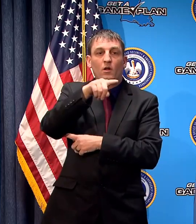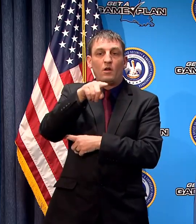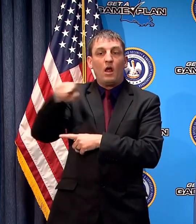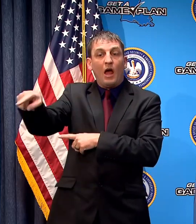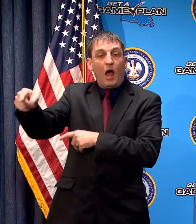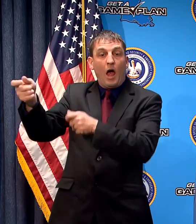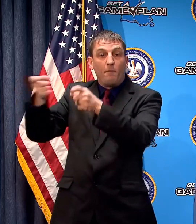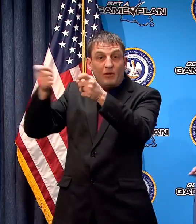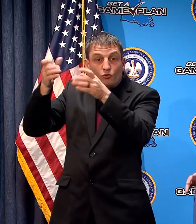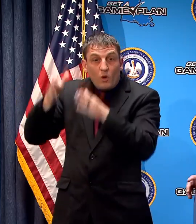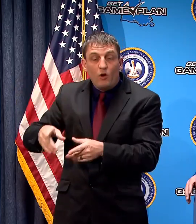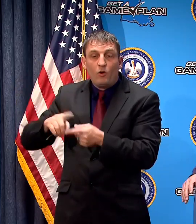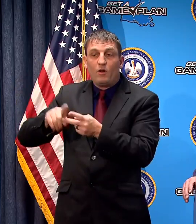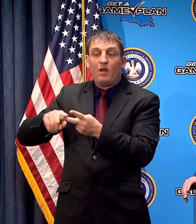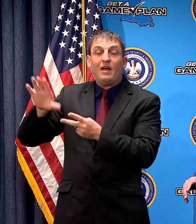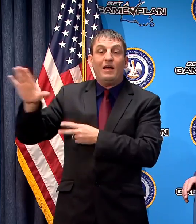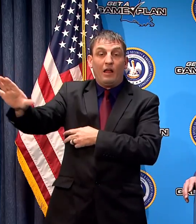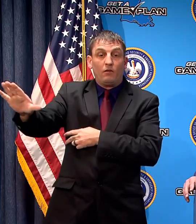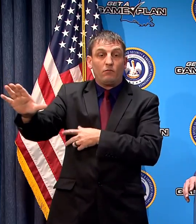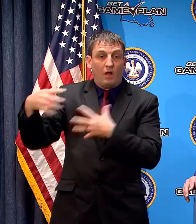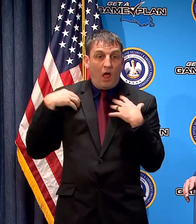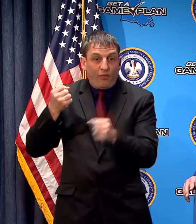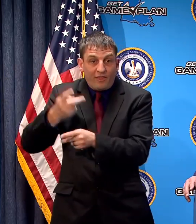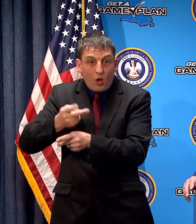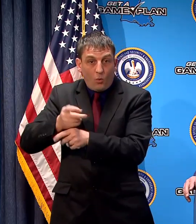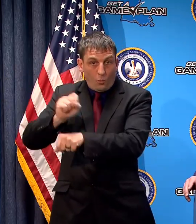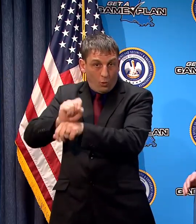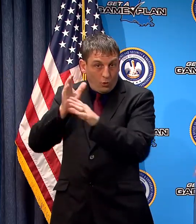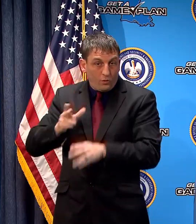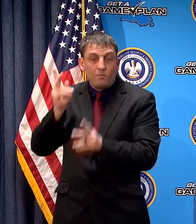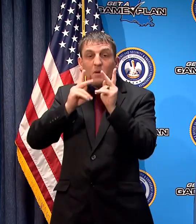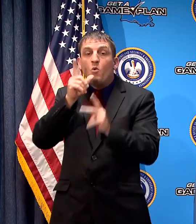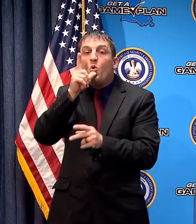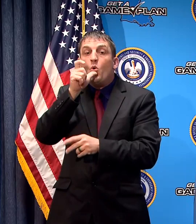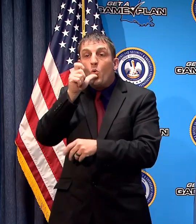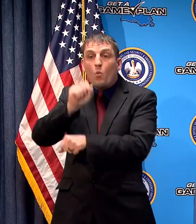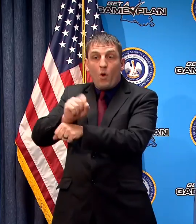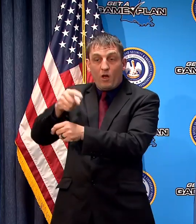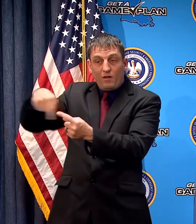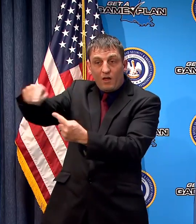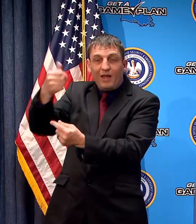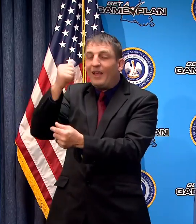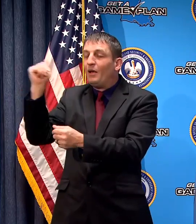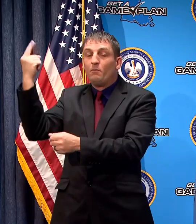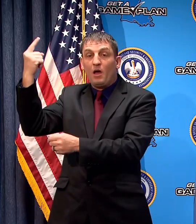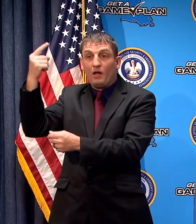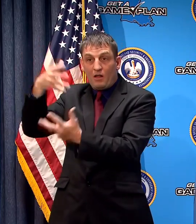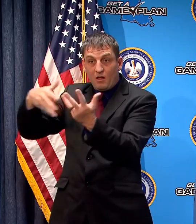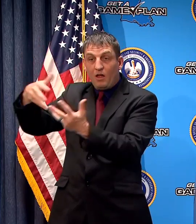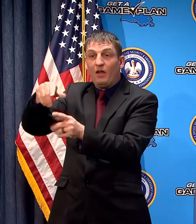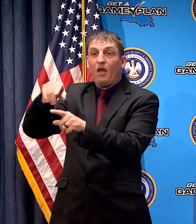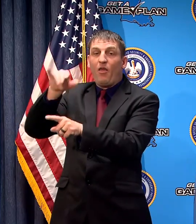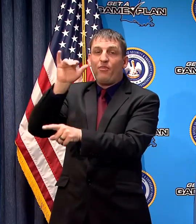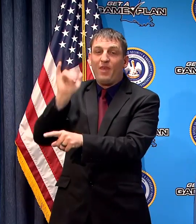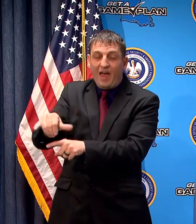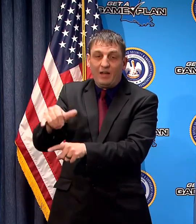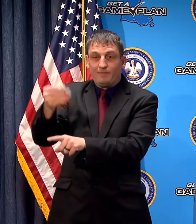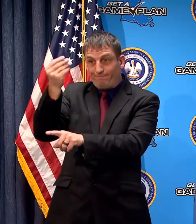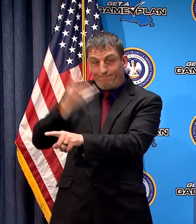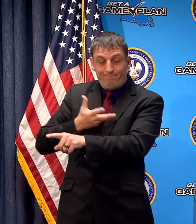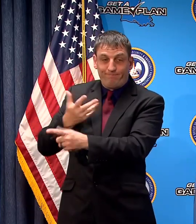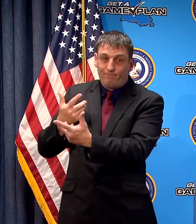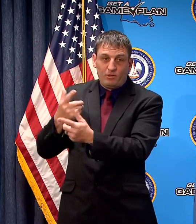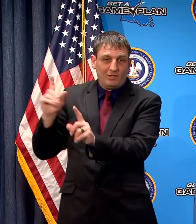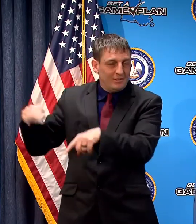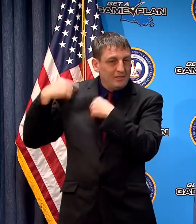those health care workers everybody associated with Lambeth House to know that that's been the information that I have been getting from day number